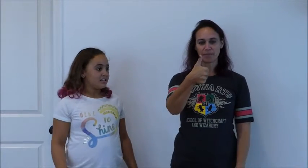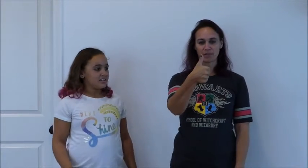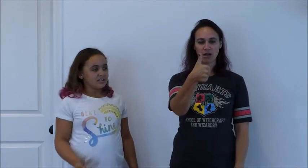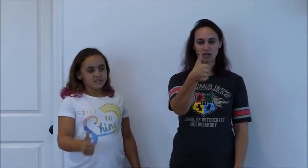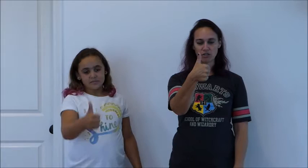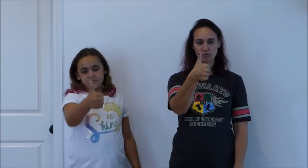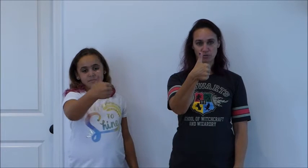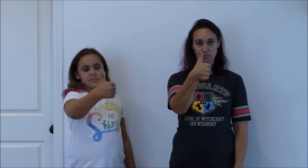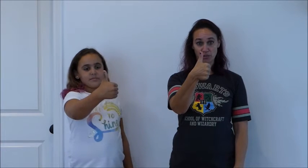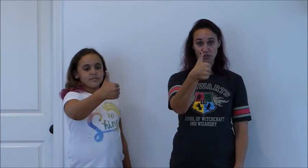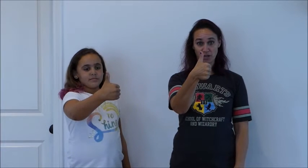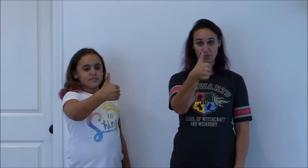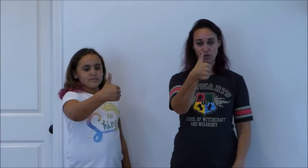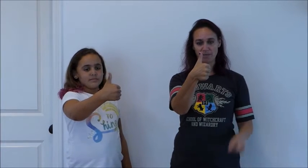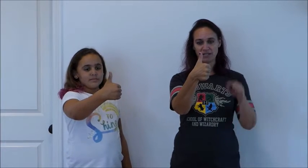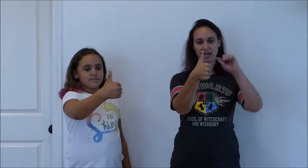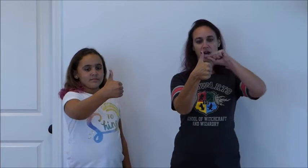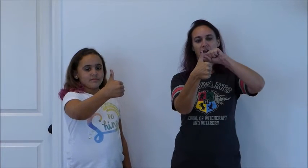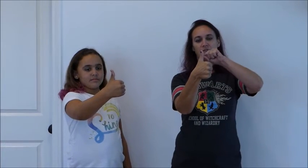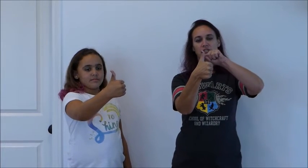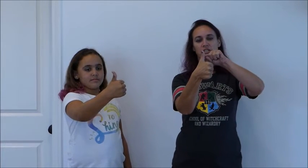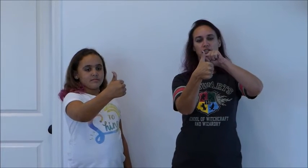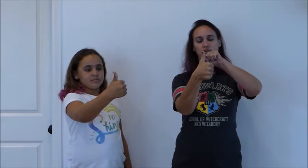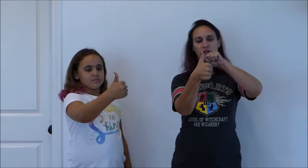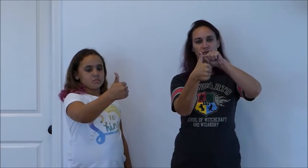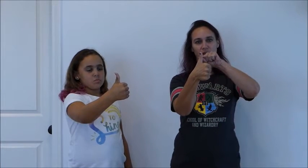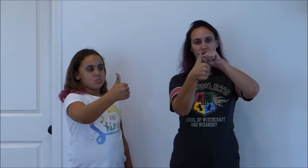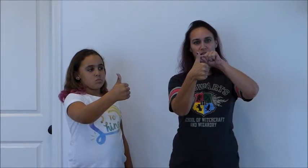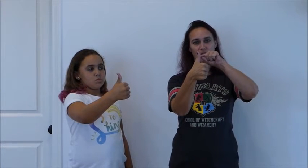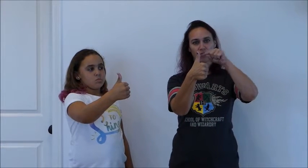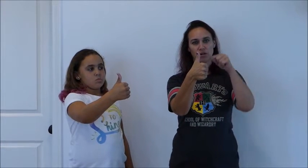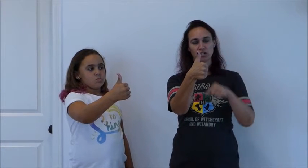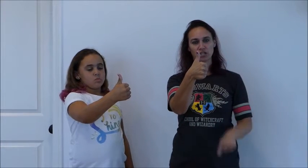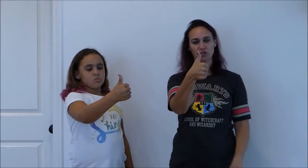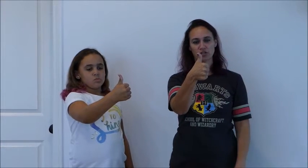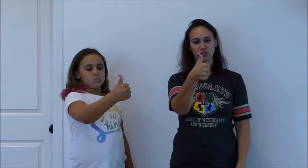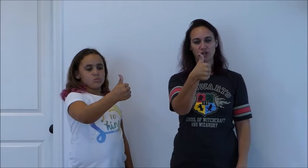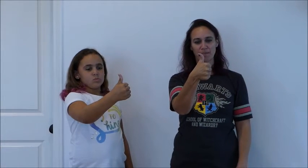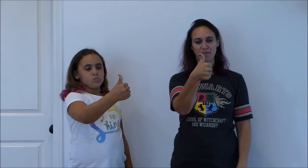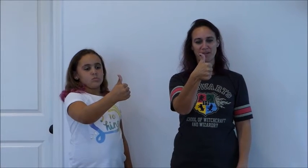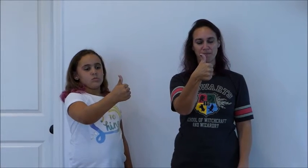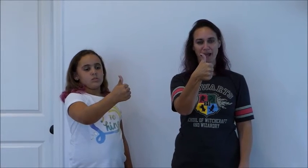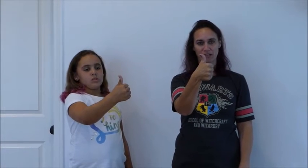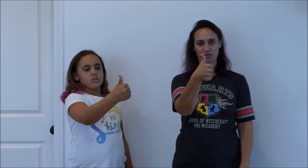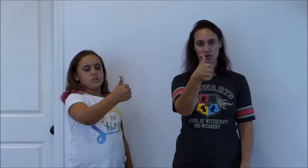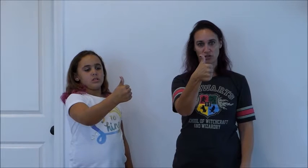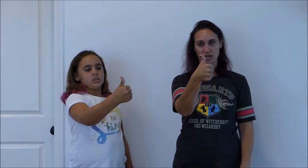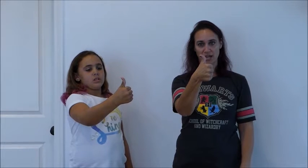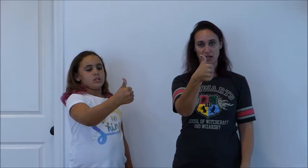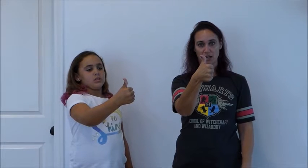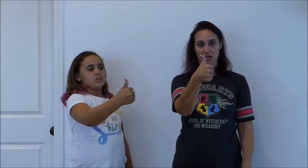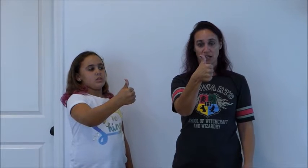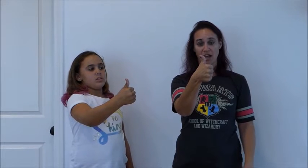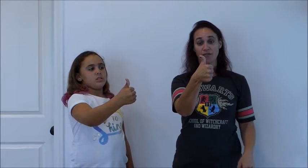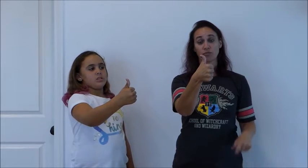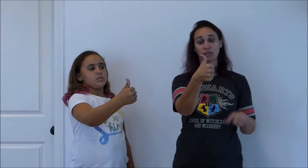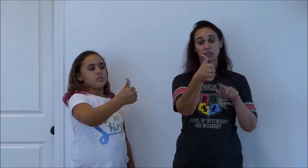all you do is put your thumb straight up in the air there's this joint right here what you're going to do is you're going to try to bend it back as far as you can now I have a really good